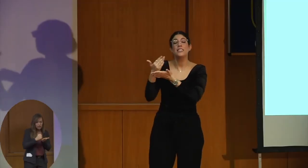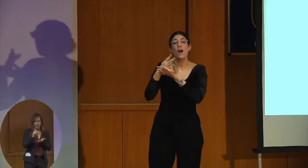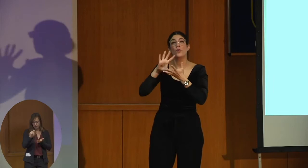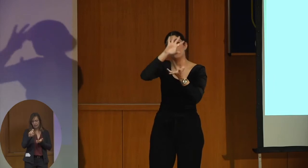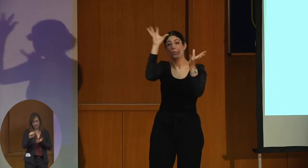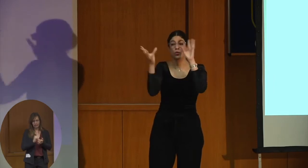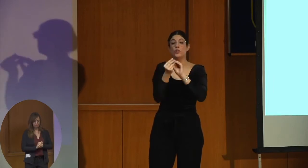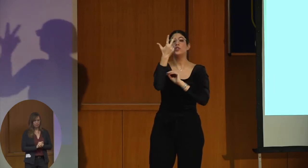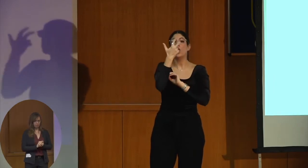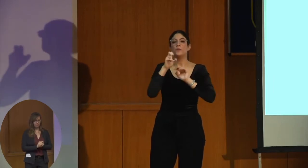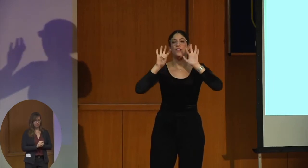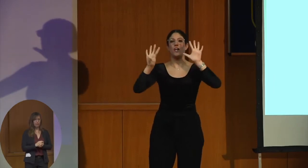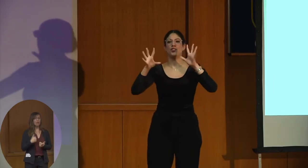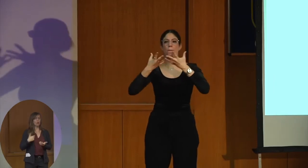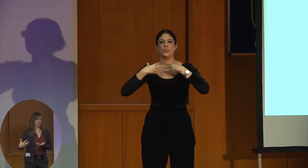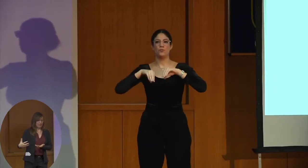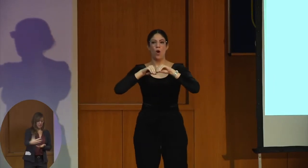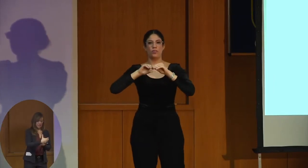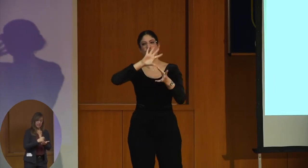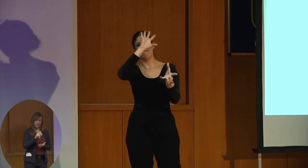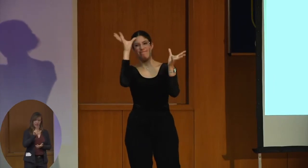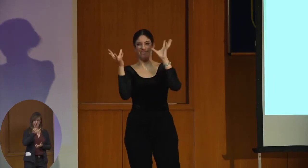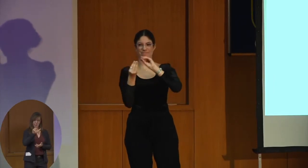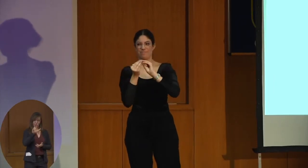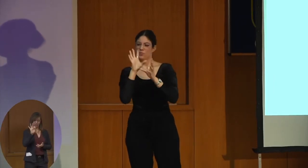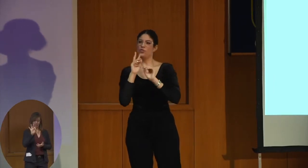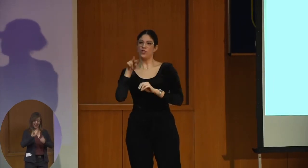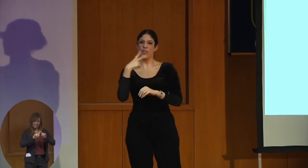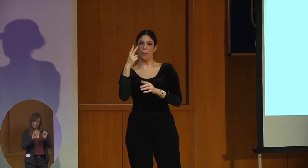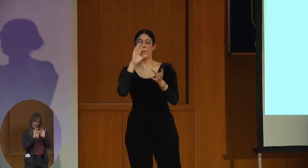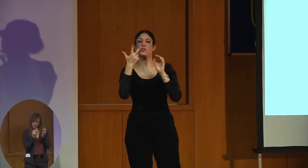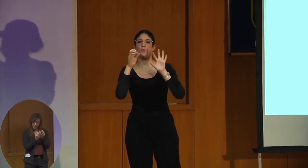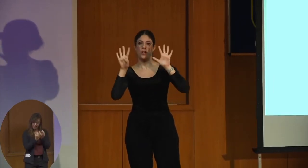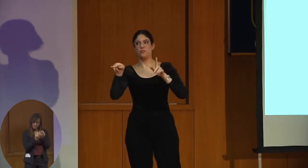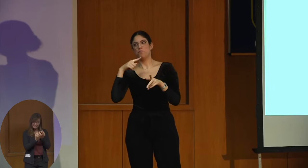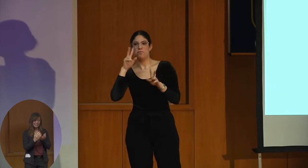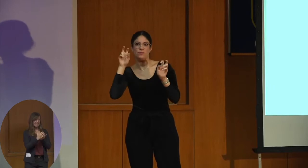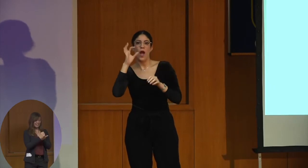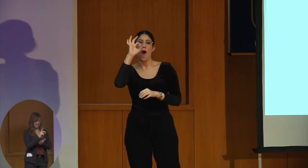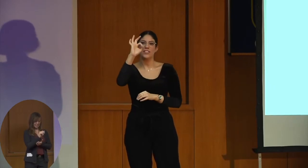And we've collected 39 families, data from 39 families over two years.